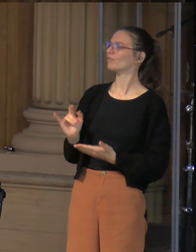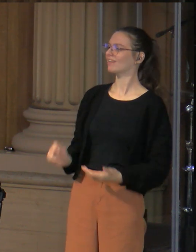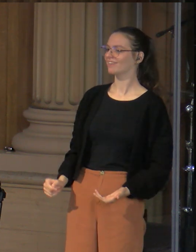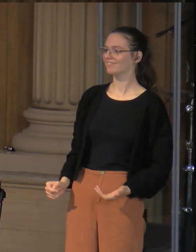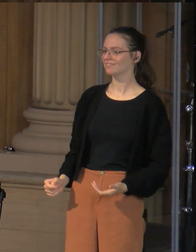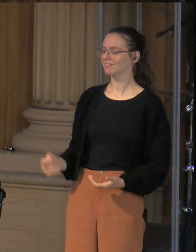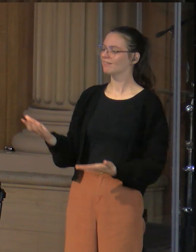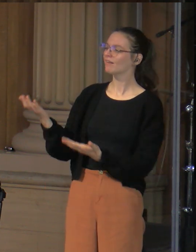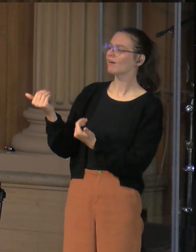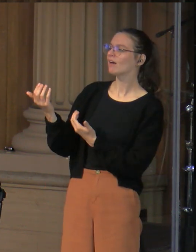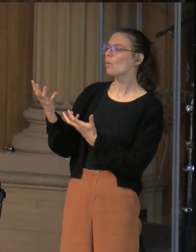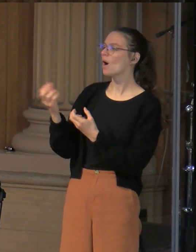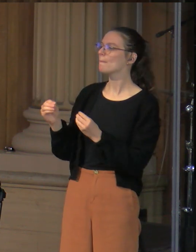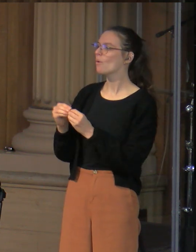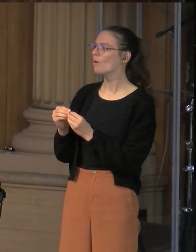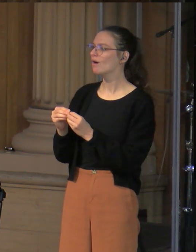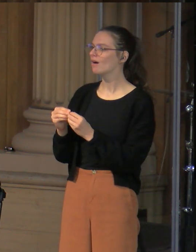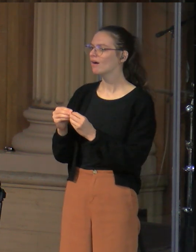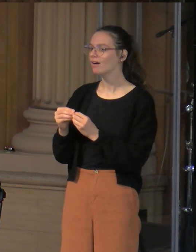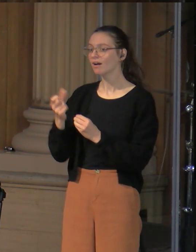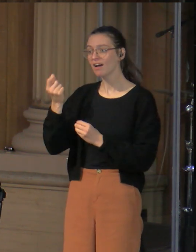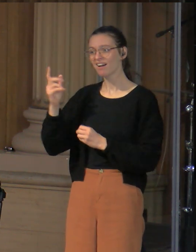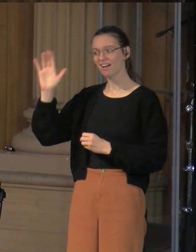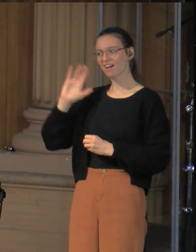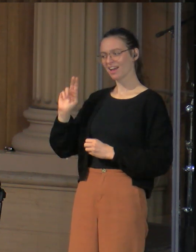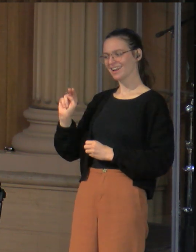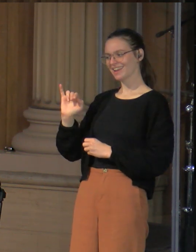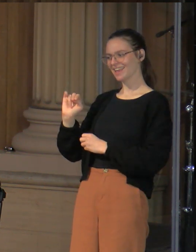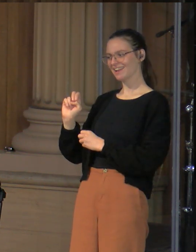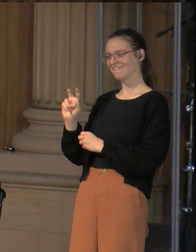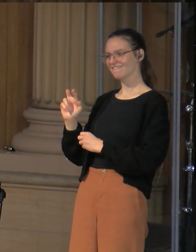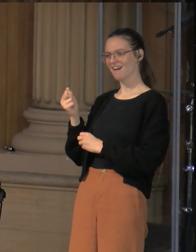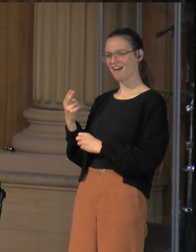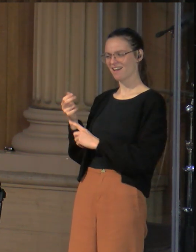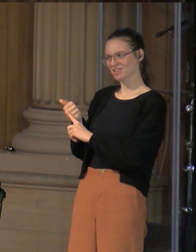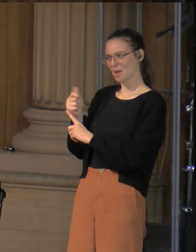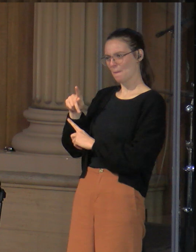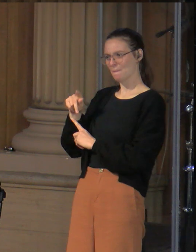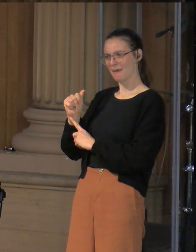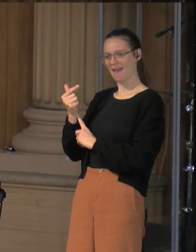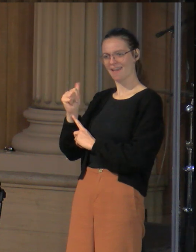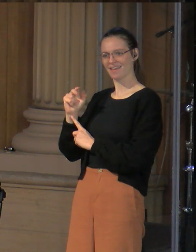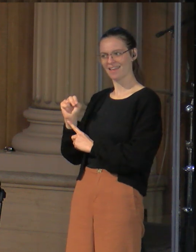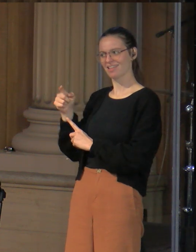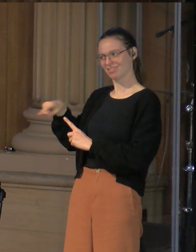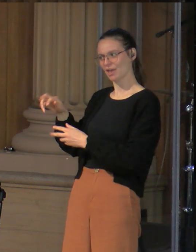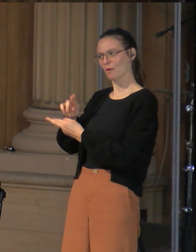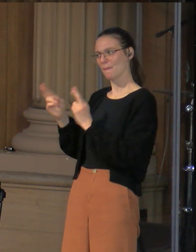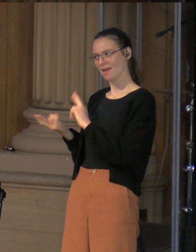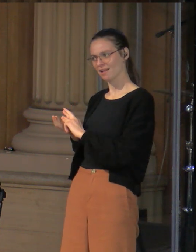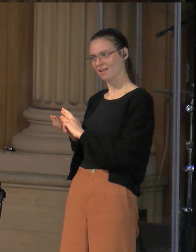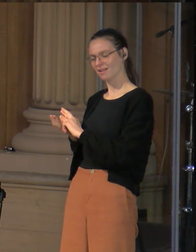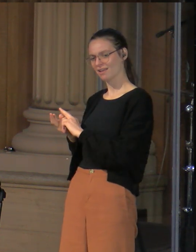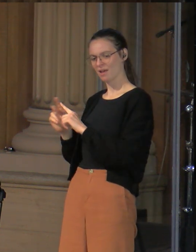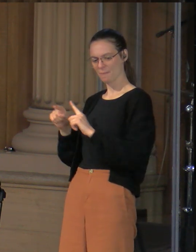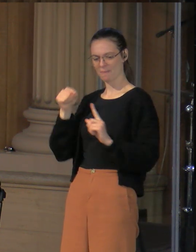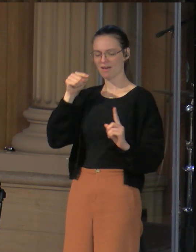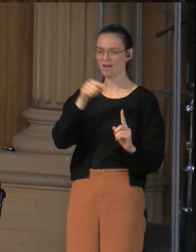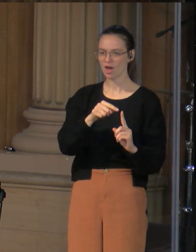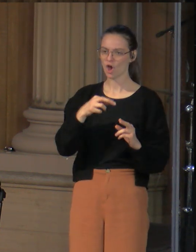And those pagan Ninevites repented. But here are these good religious people too hung up on themselves to repent when